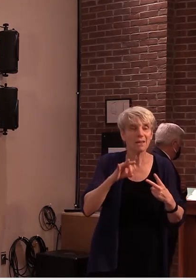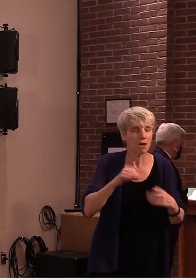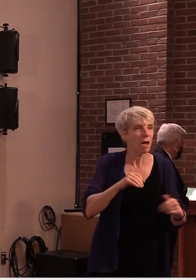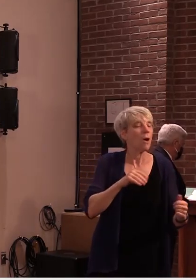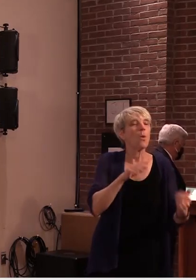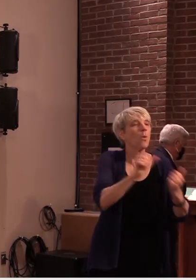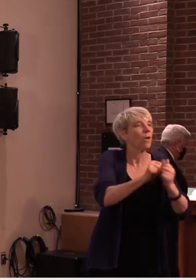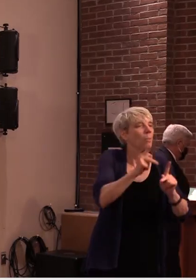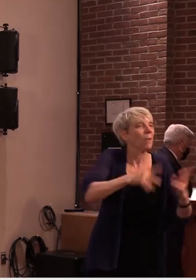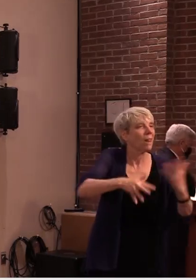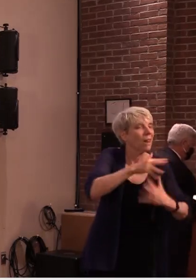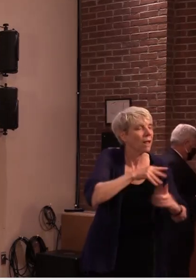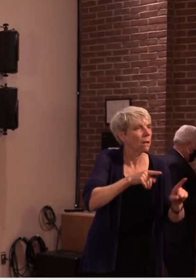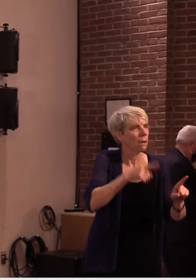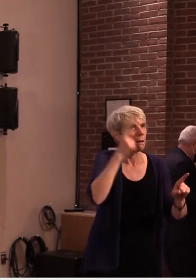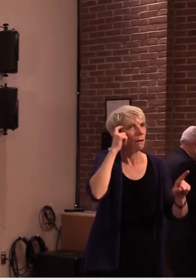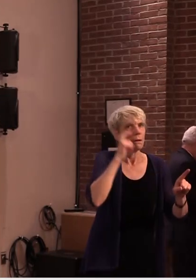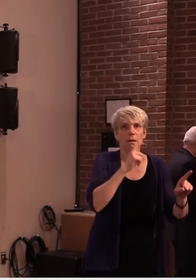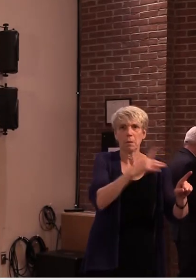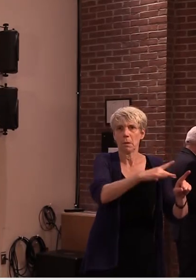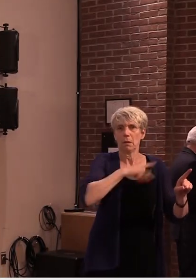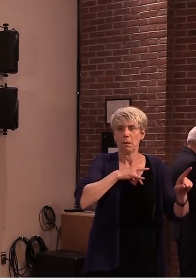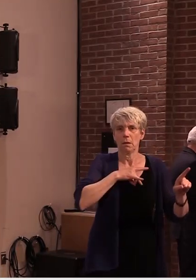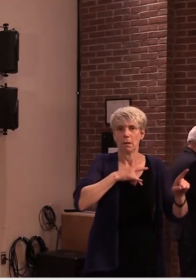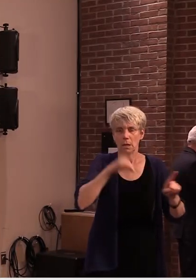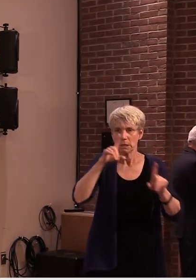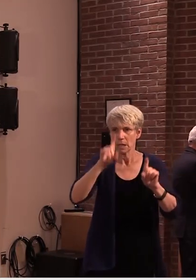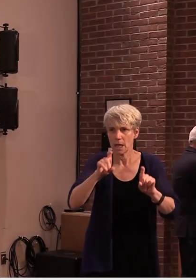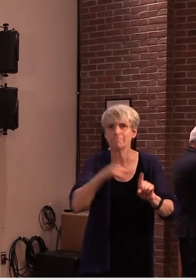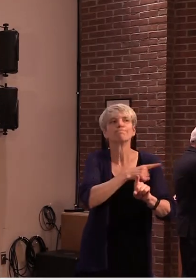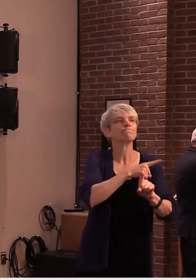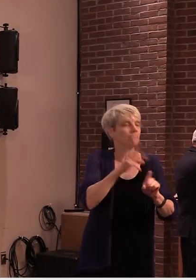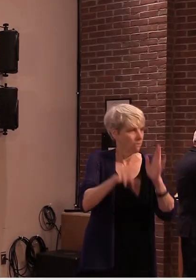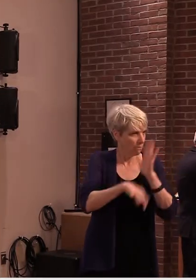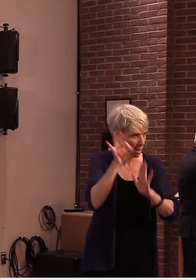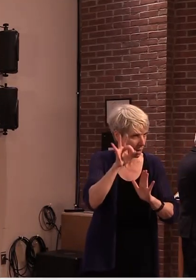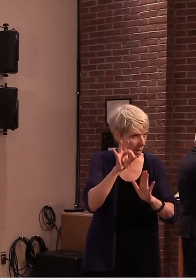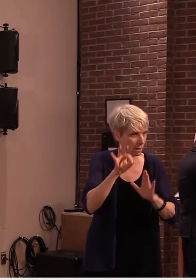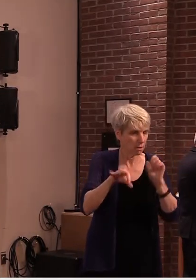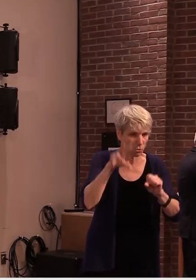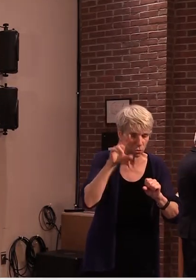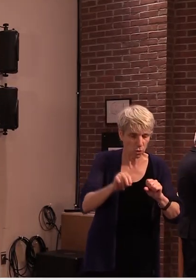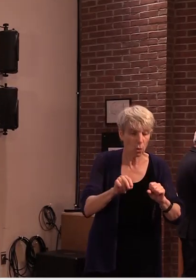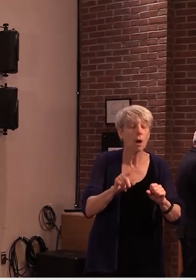whether the symptoms you are having are truly due to covert 19